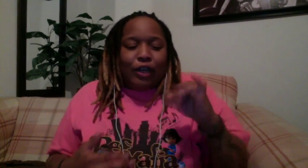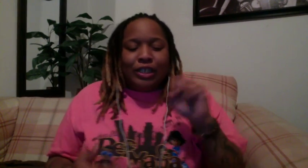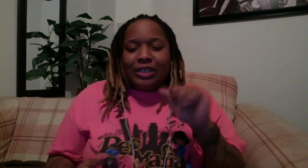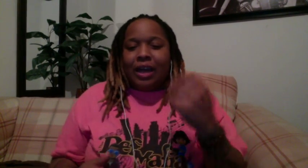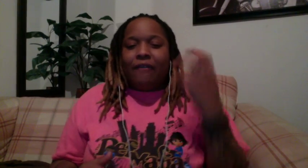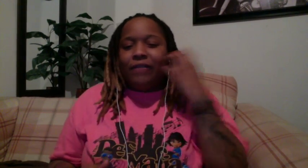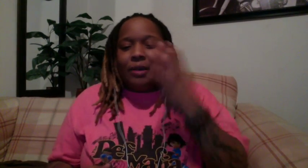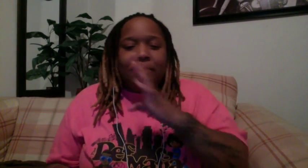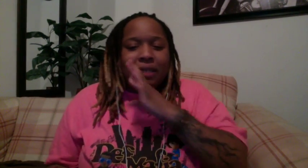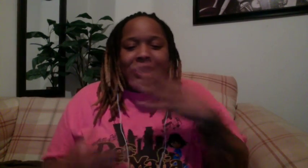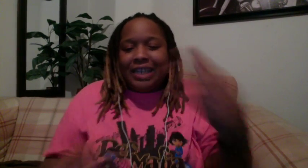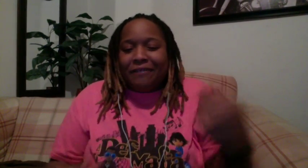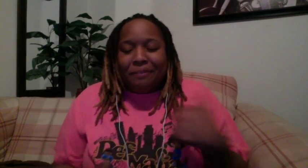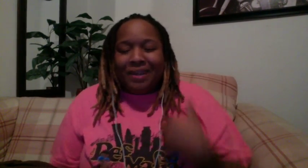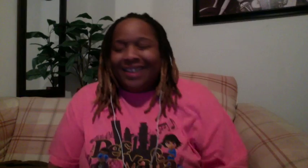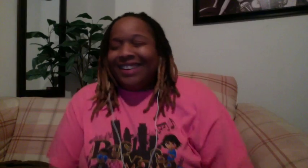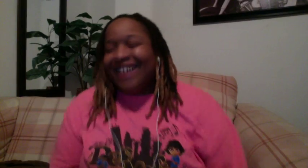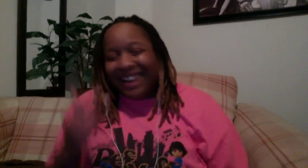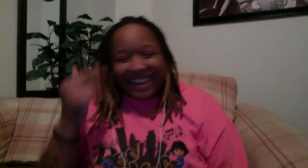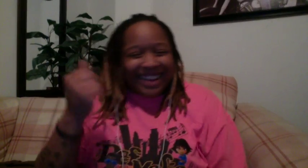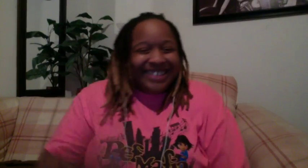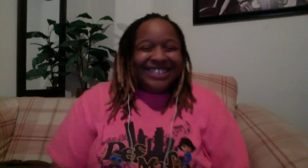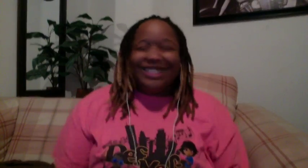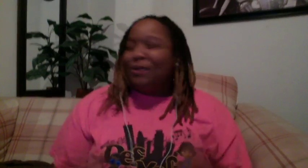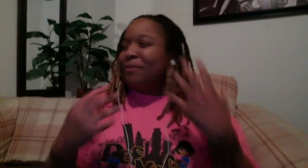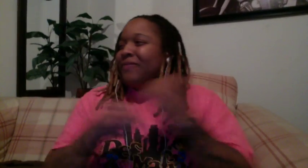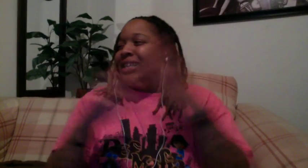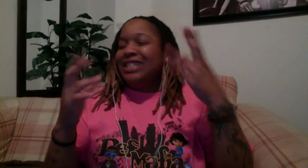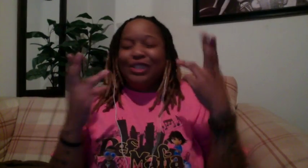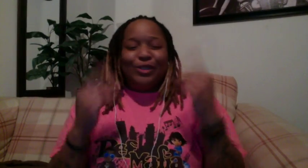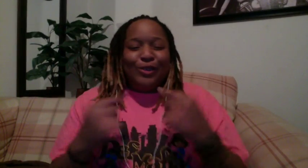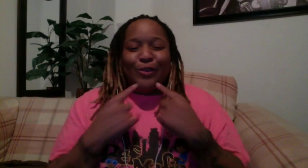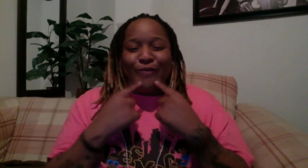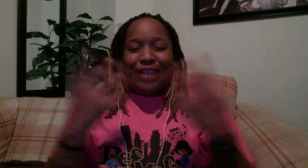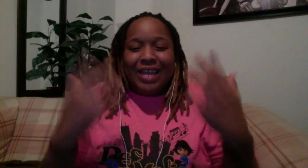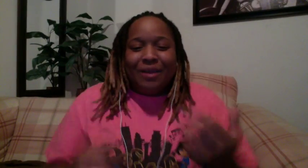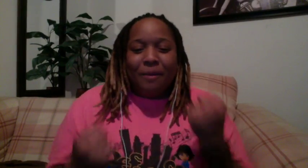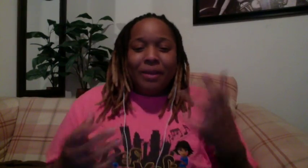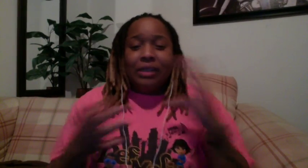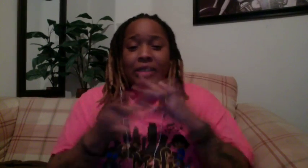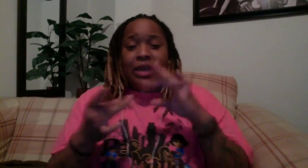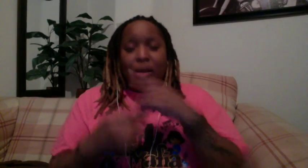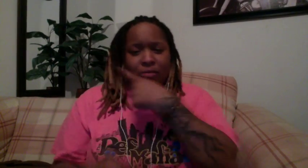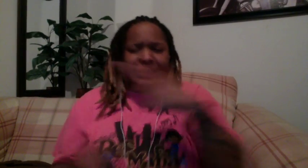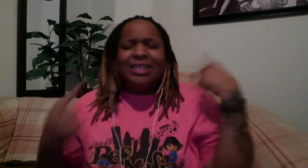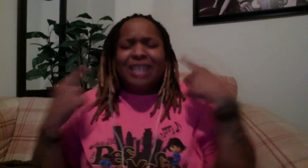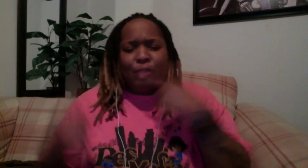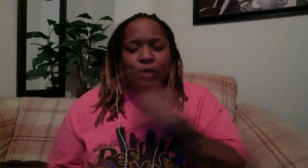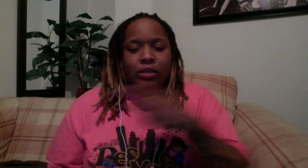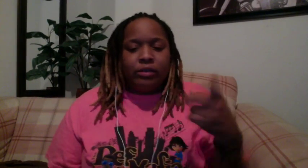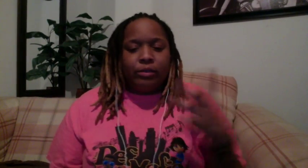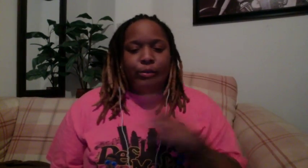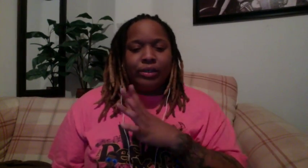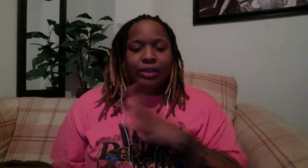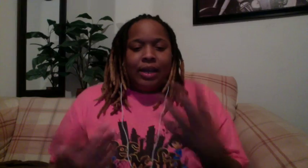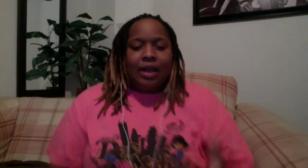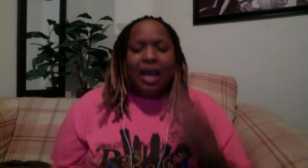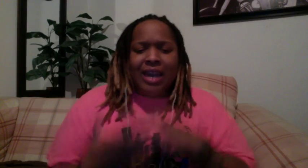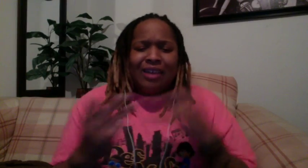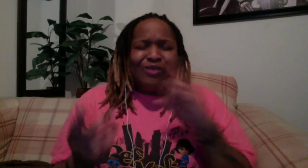verses like a thick bitch leavin' me Too many fantasies and no fame Too many claimin' insanity and they so sane Less